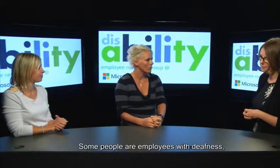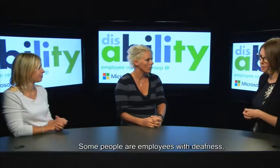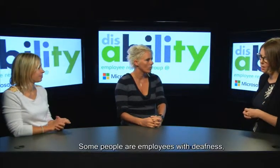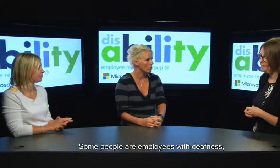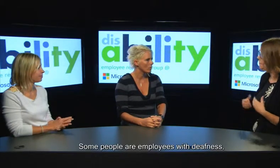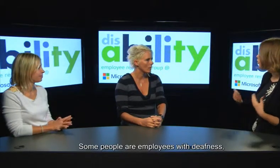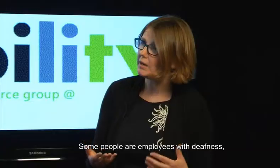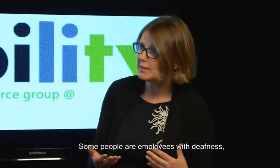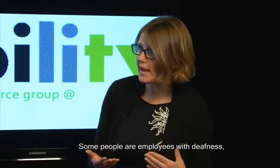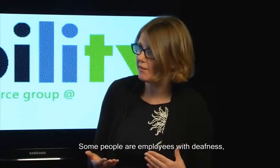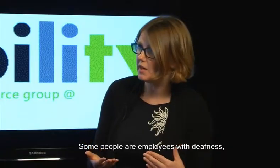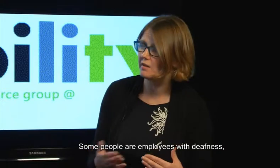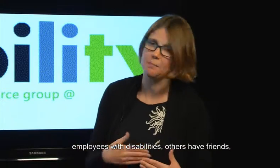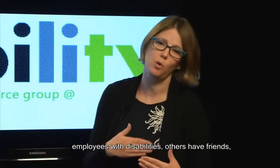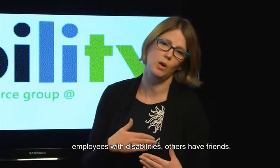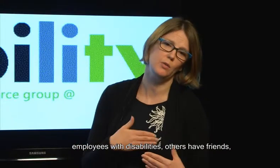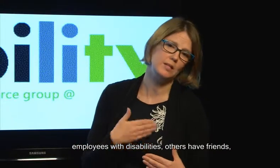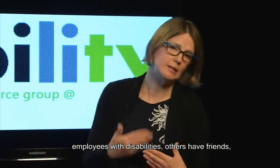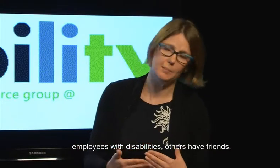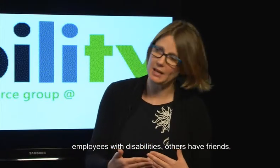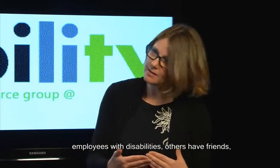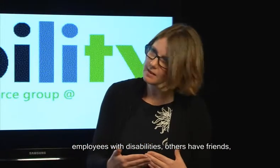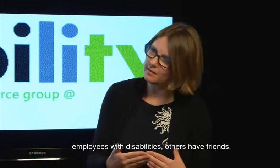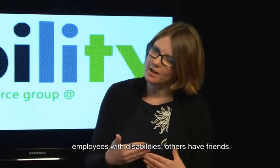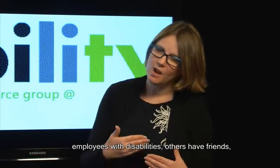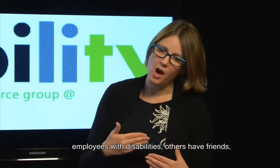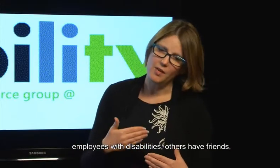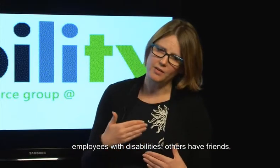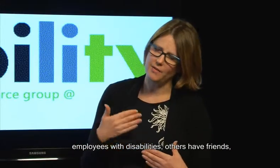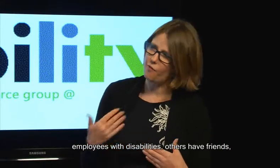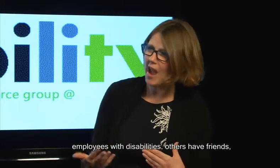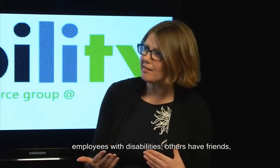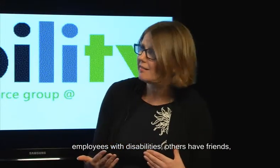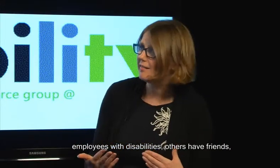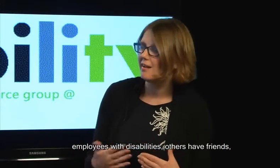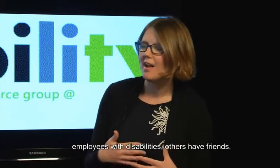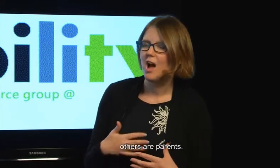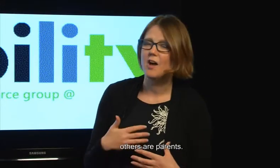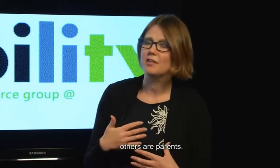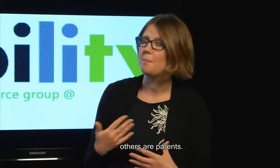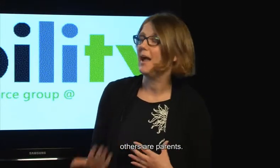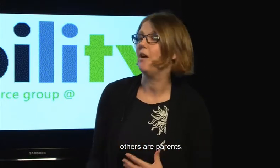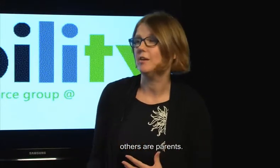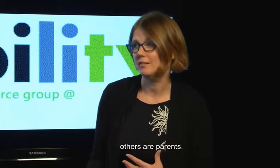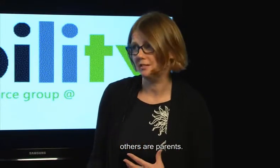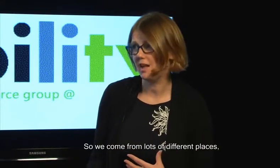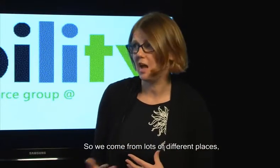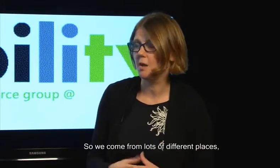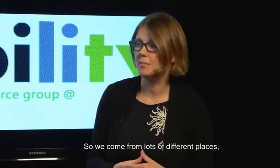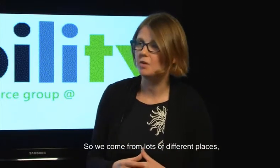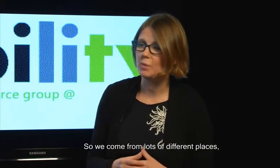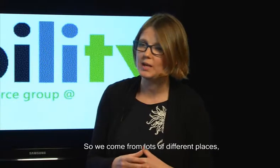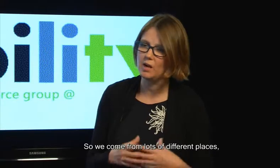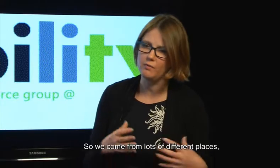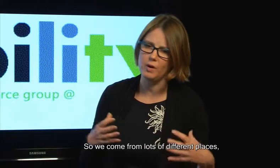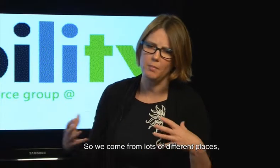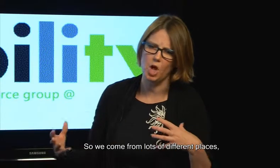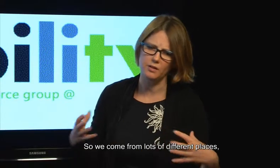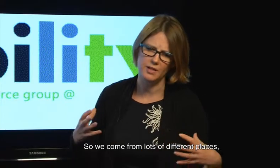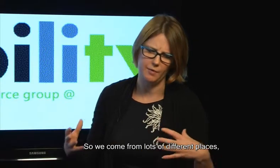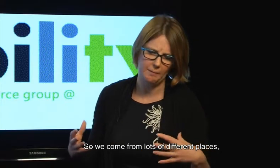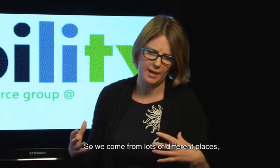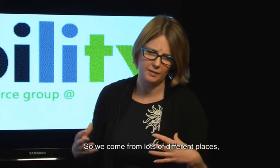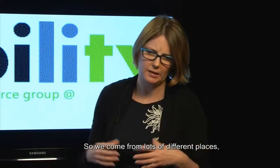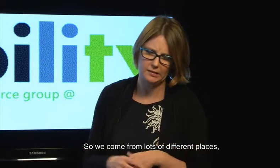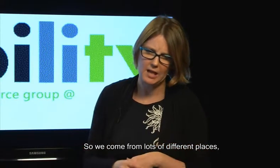some people are employees with deafness employees with disabilities others are friends others are parents so we come from